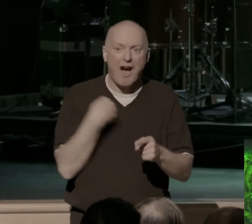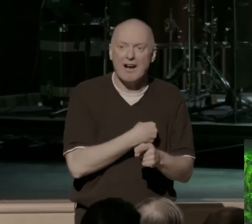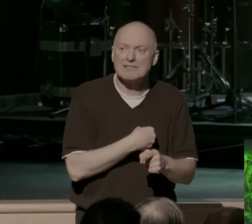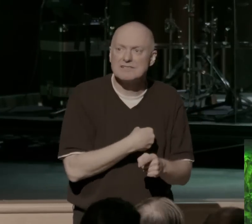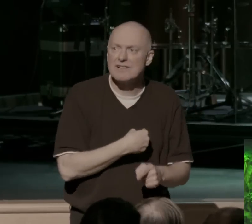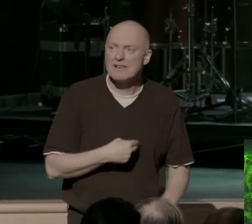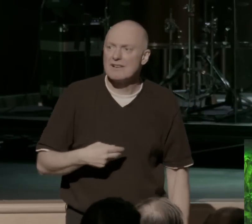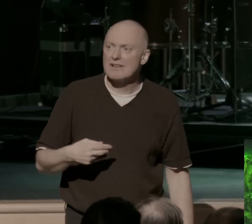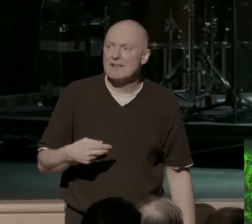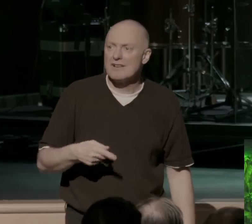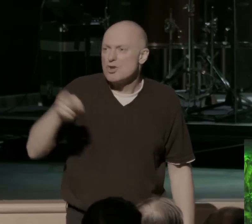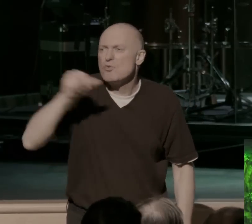been set free by the blood of Christ.